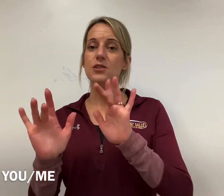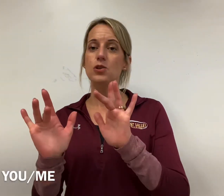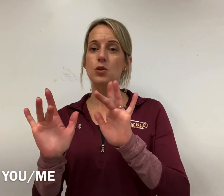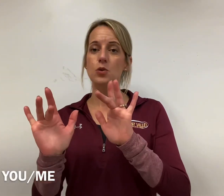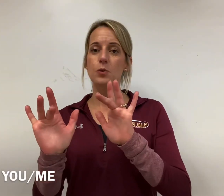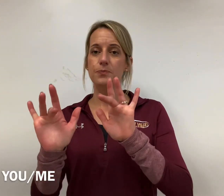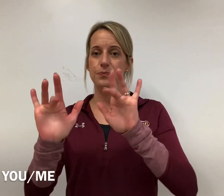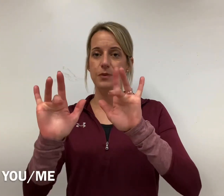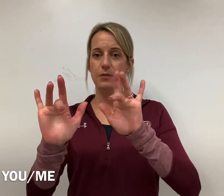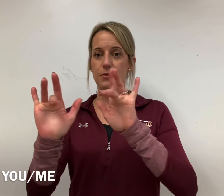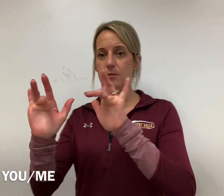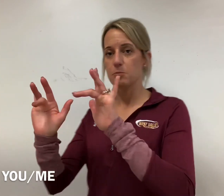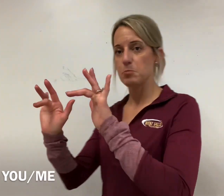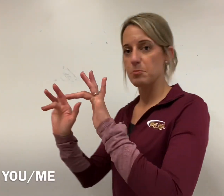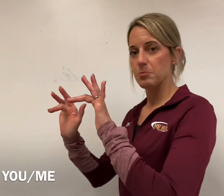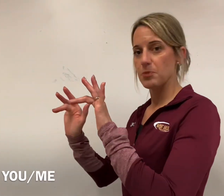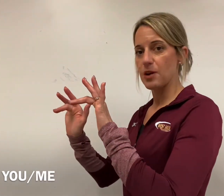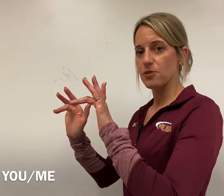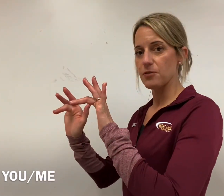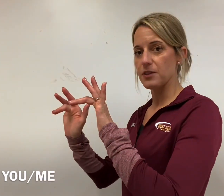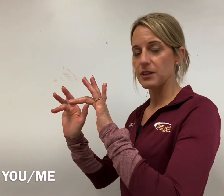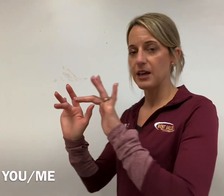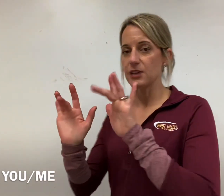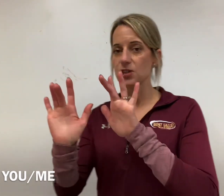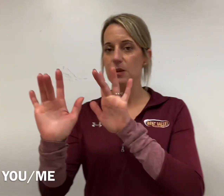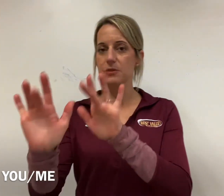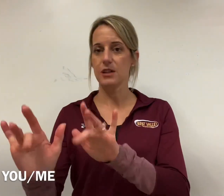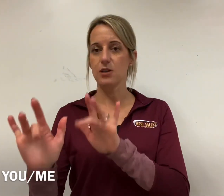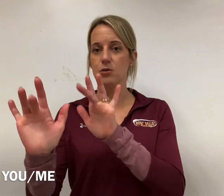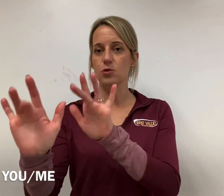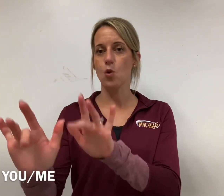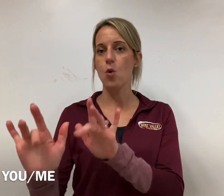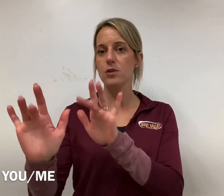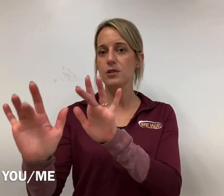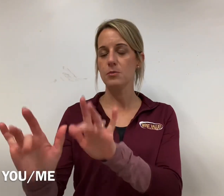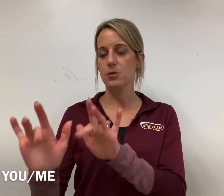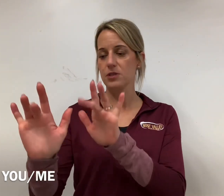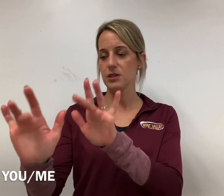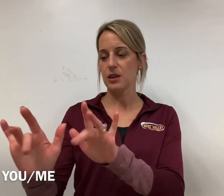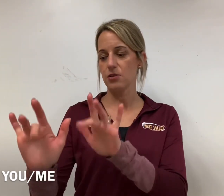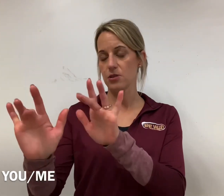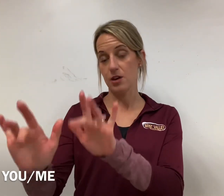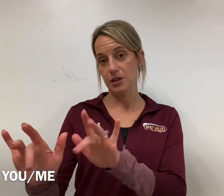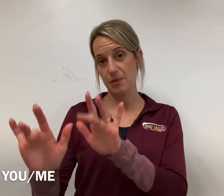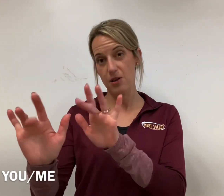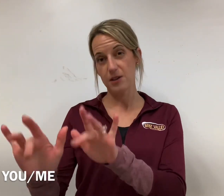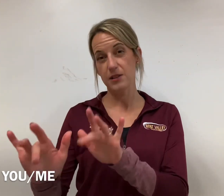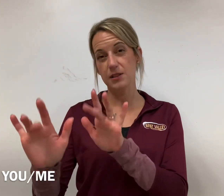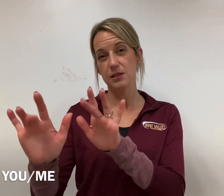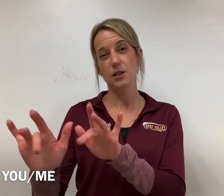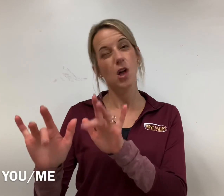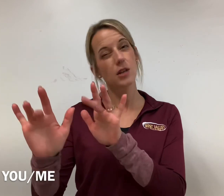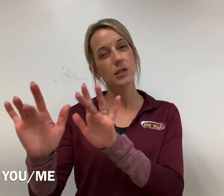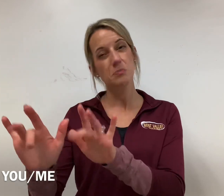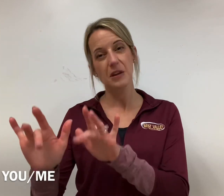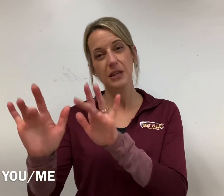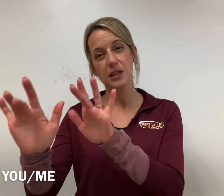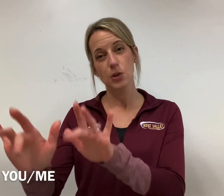new you have your feeling hand shapes and it goes towards the person that you're talking about and this the gloss is pity you